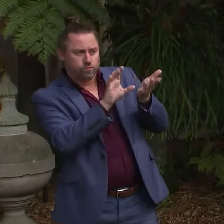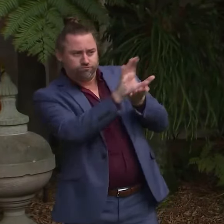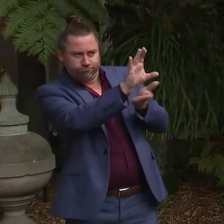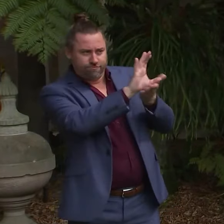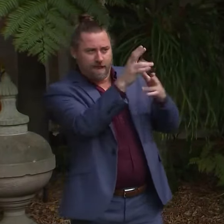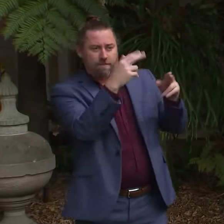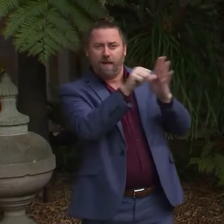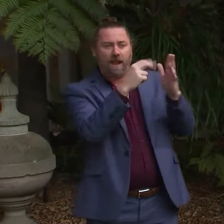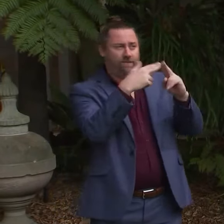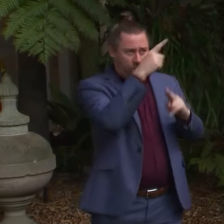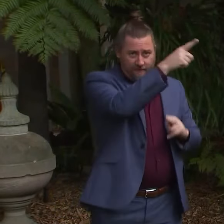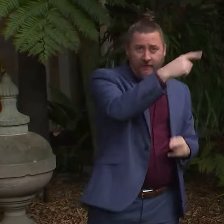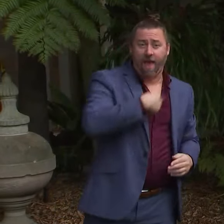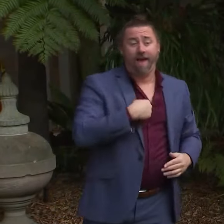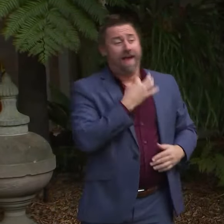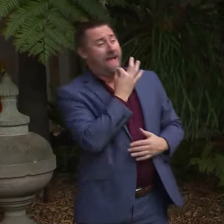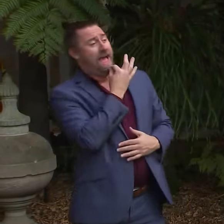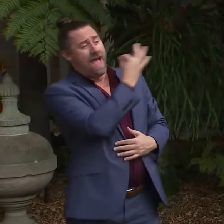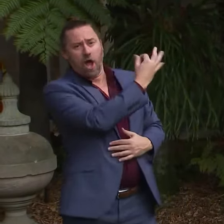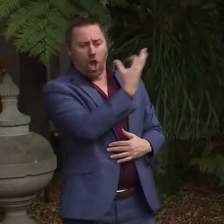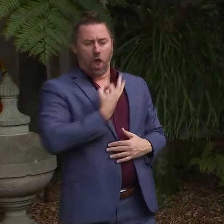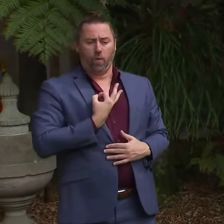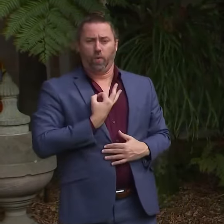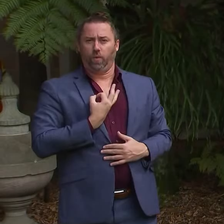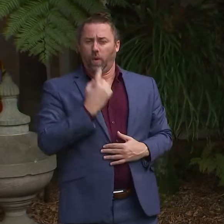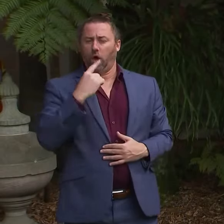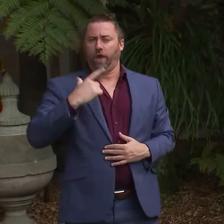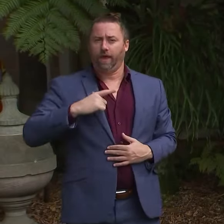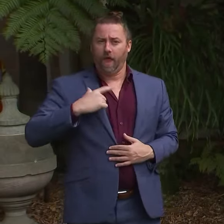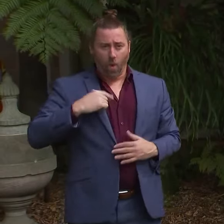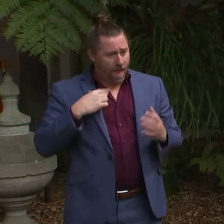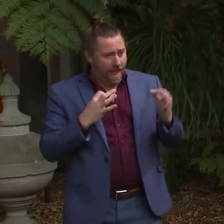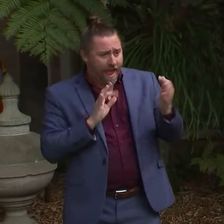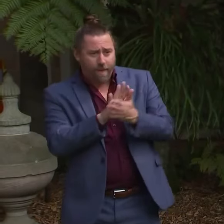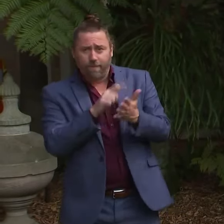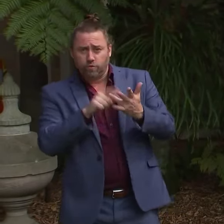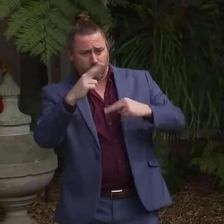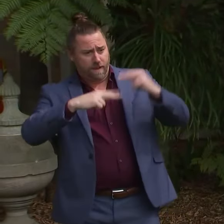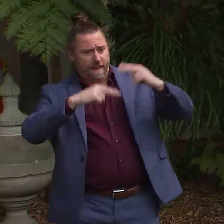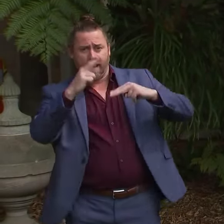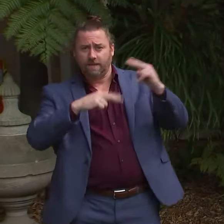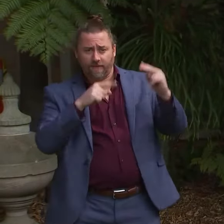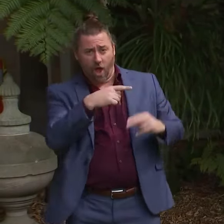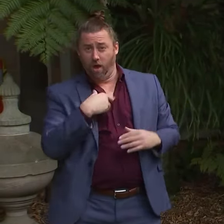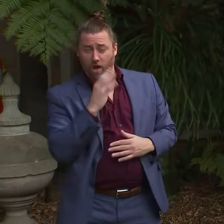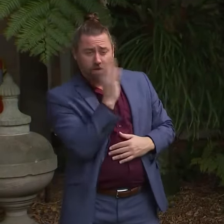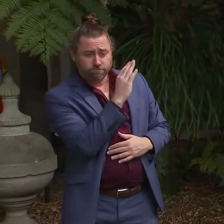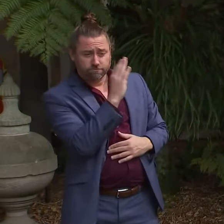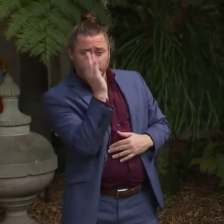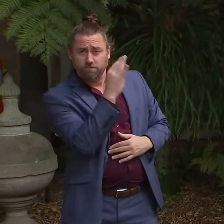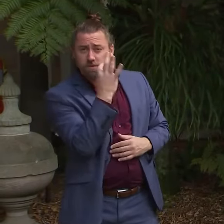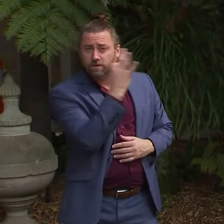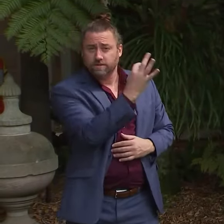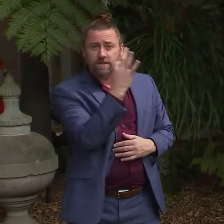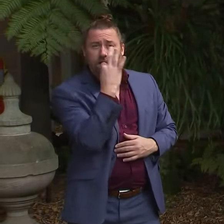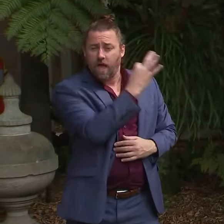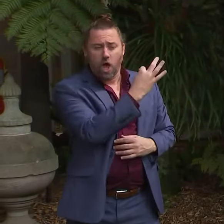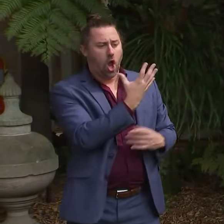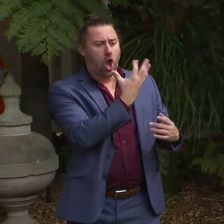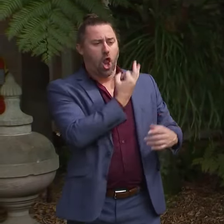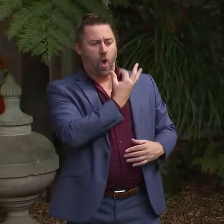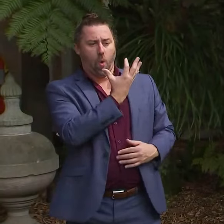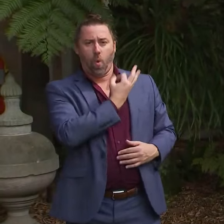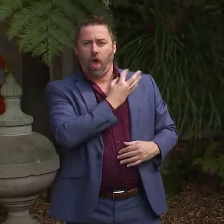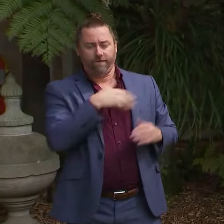when it comes to hotel quarantine and a purpose-built facility, even though we were asking for